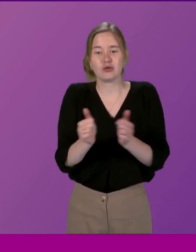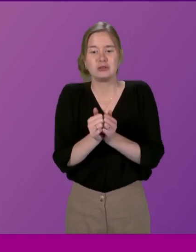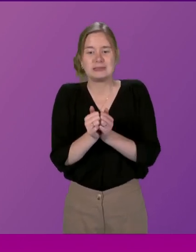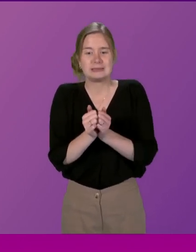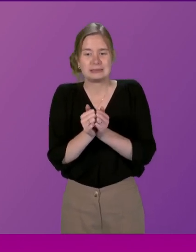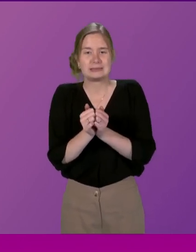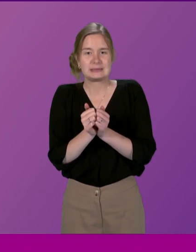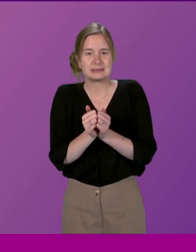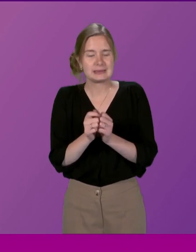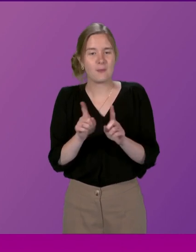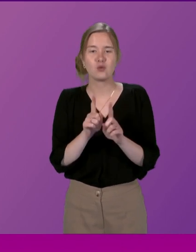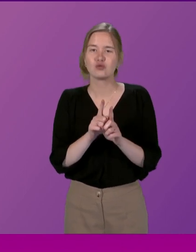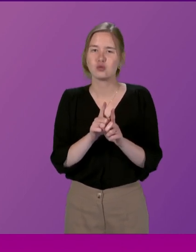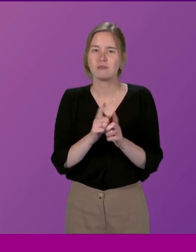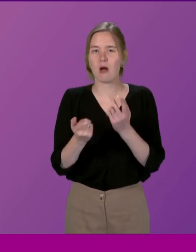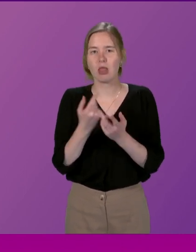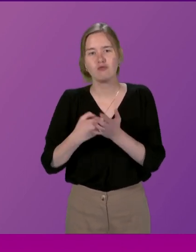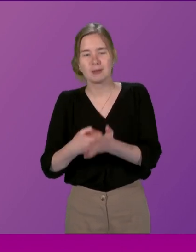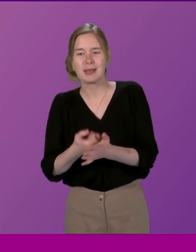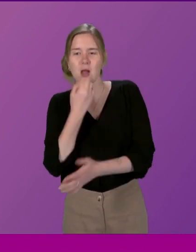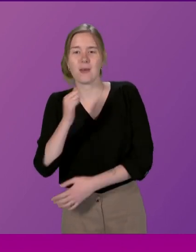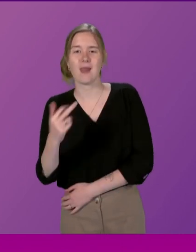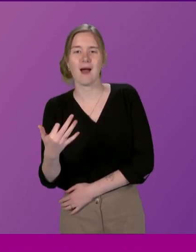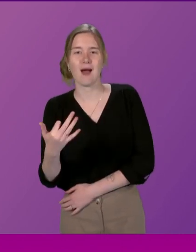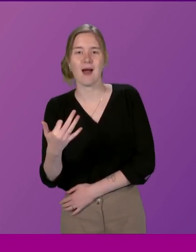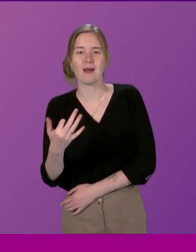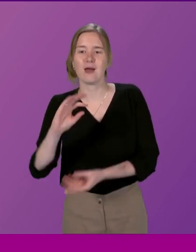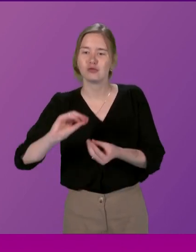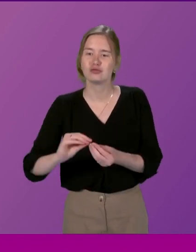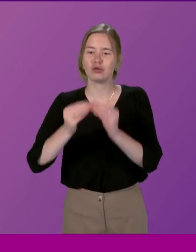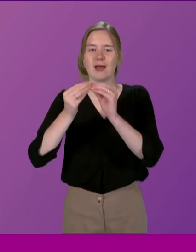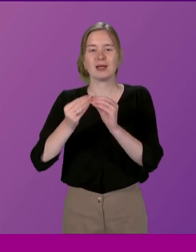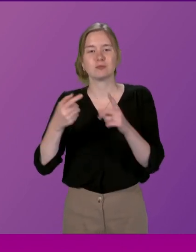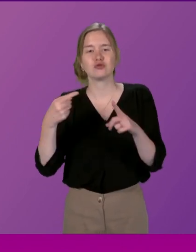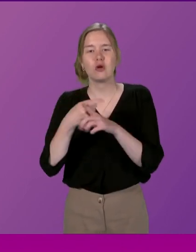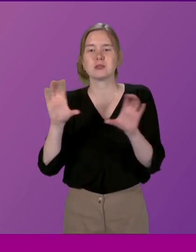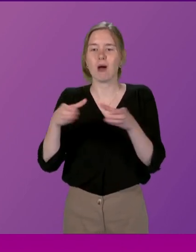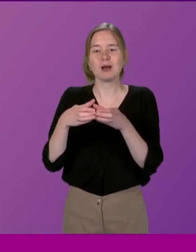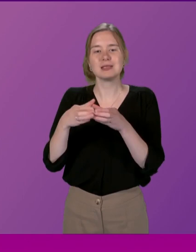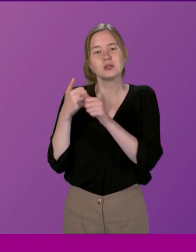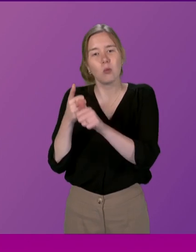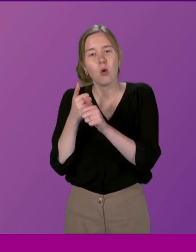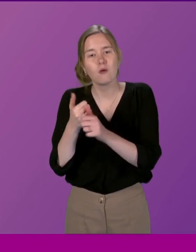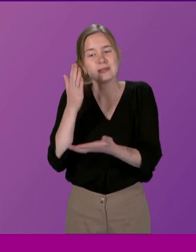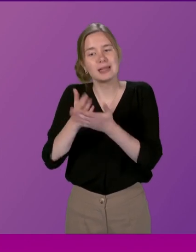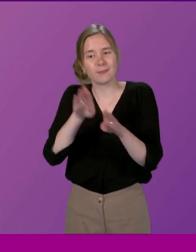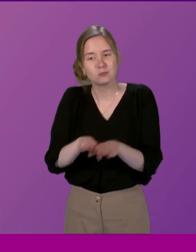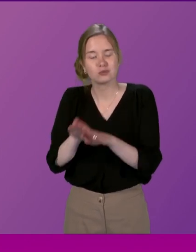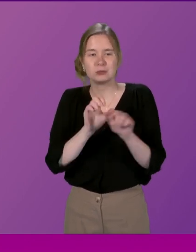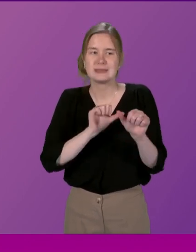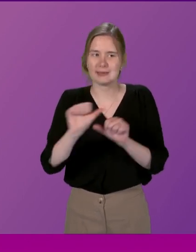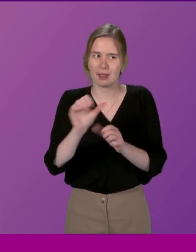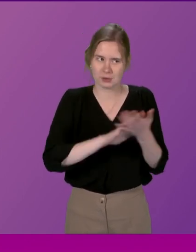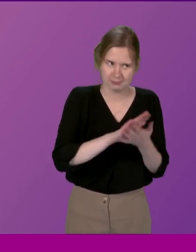that point however other recommendations like number nine building cross-party support for deliberative democracy which is still to be defined